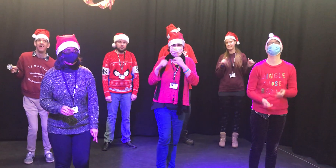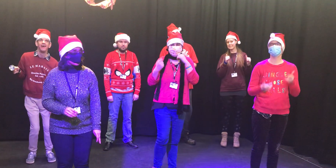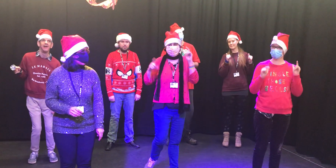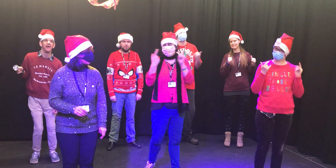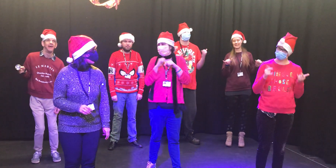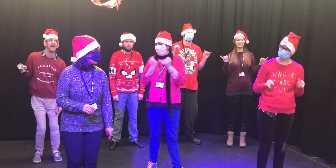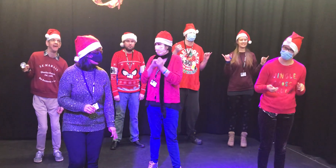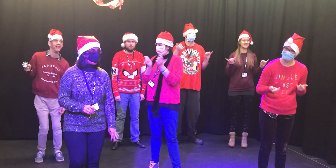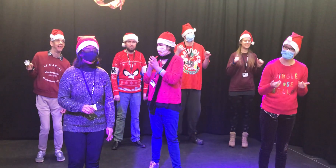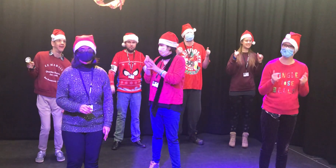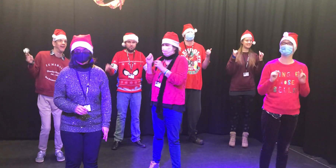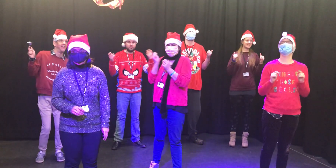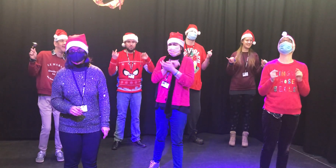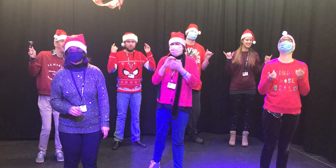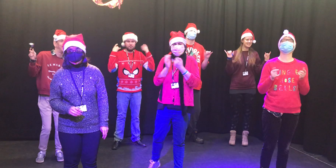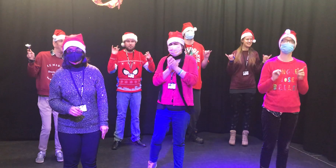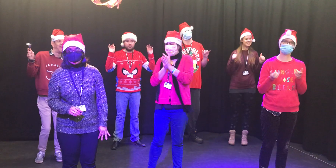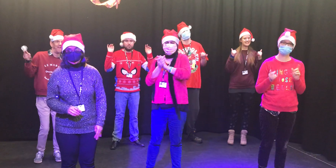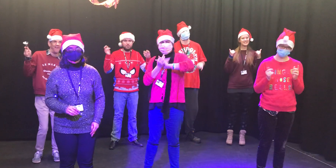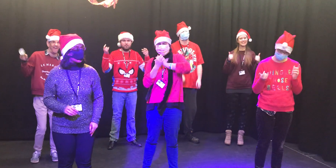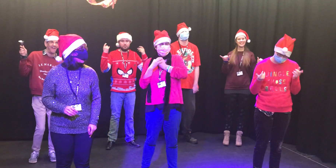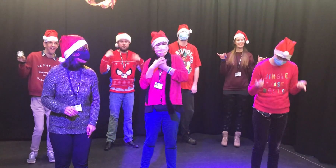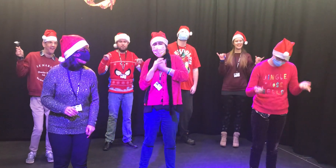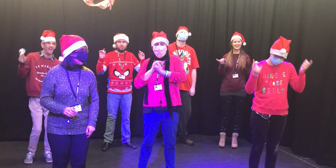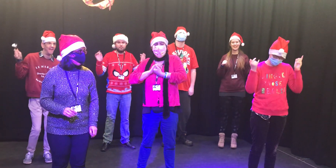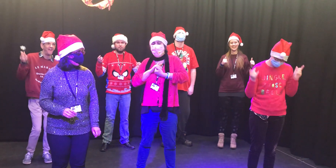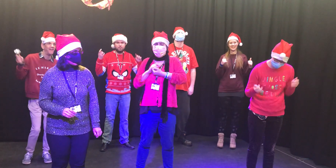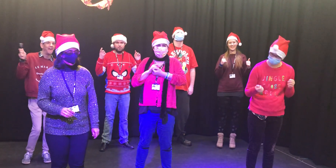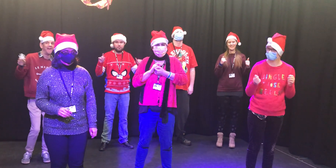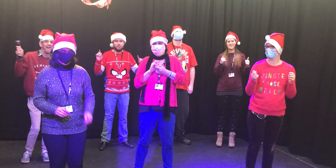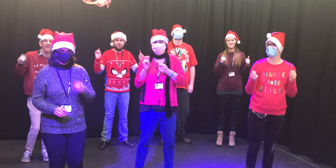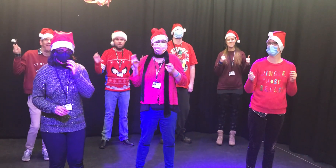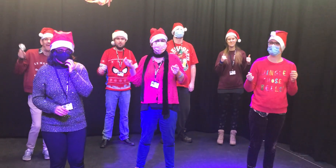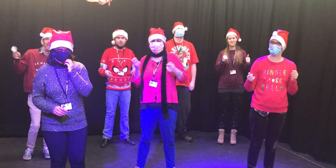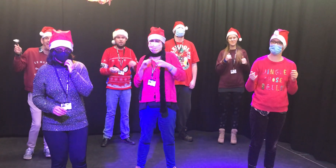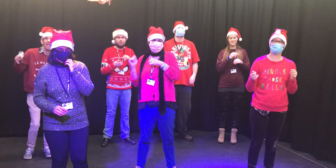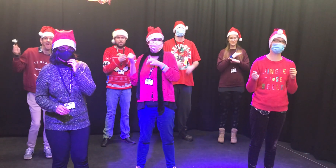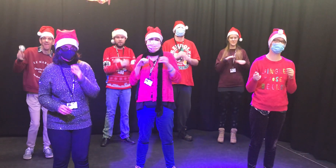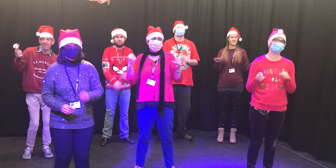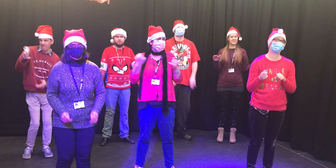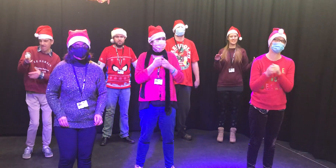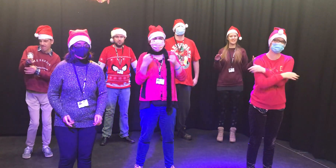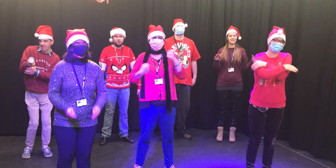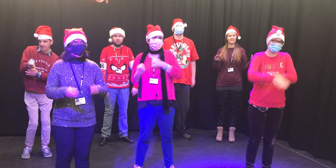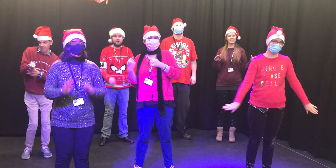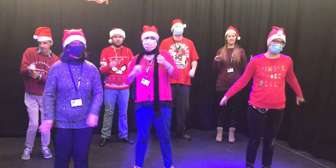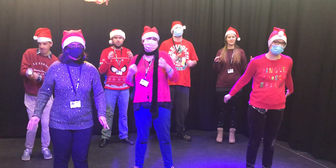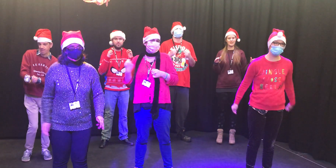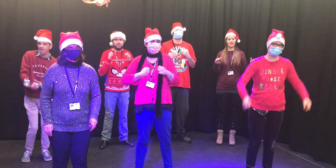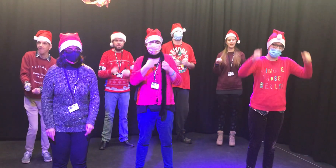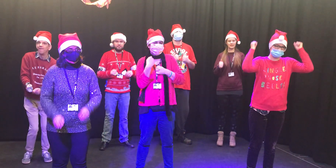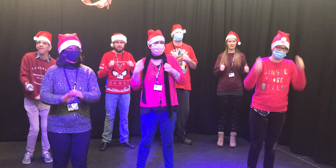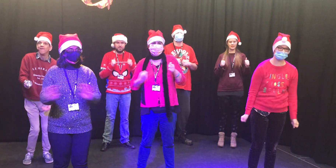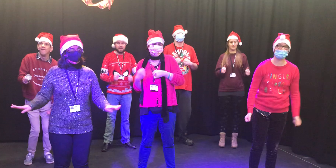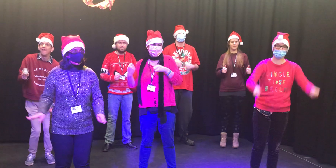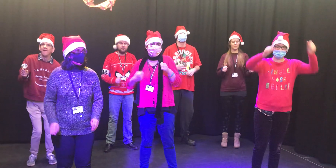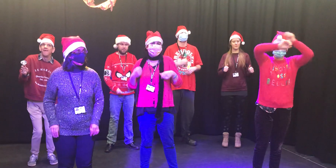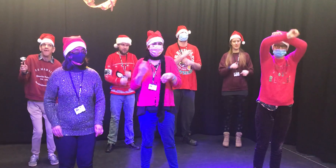David, ring the bell. That's it. We won't go until we get some. We